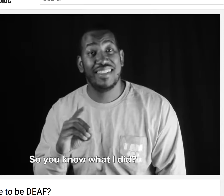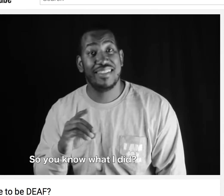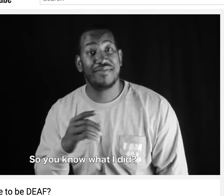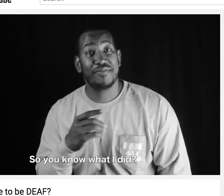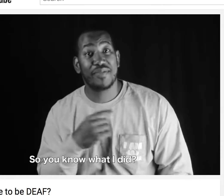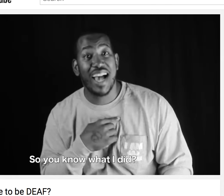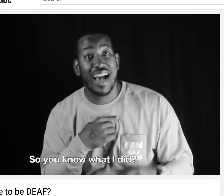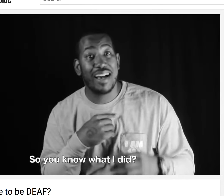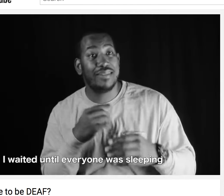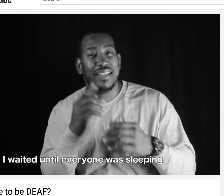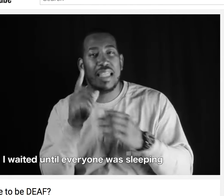So you know what I did?